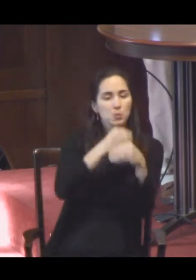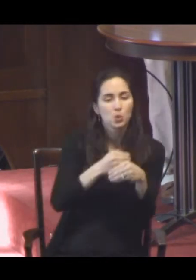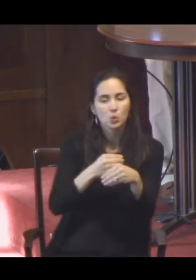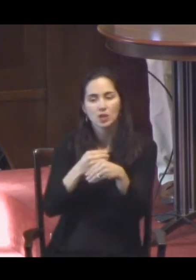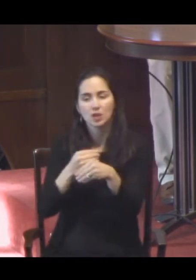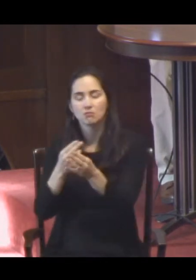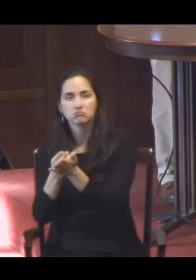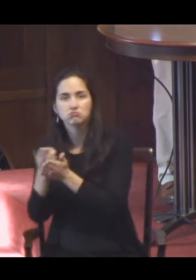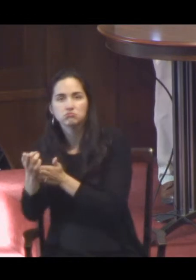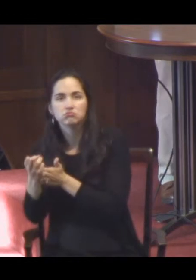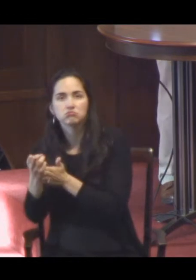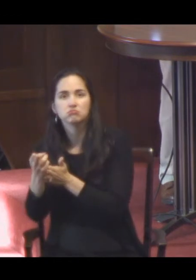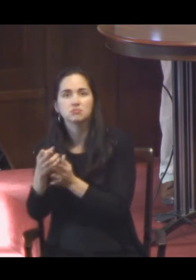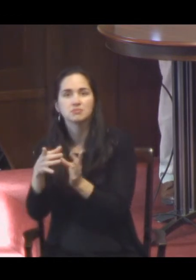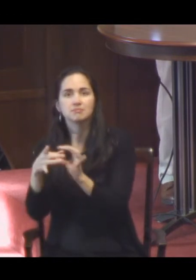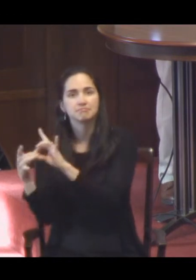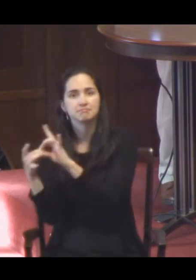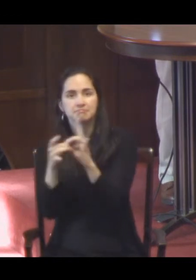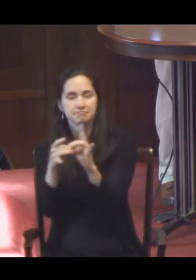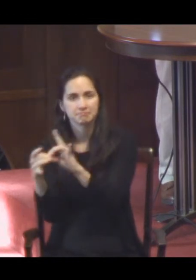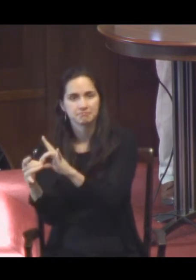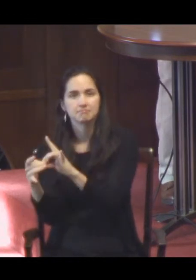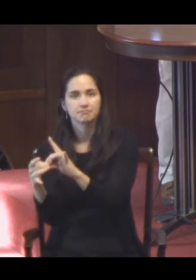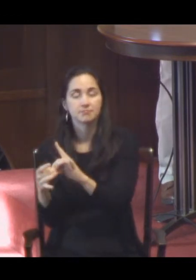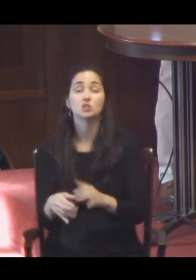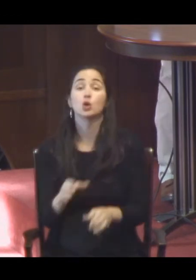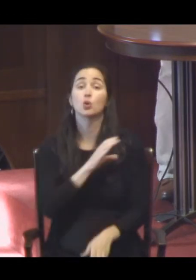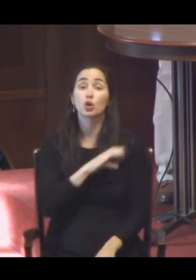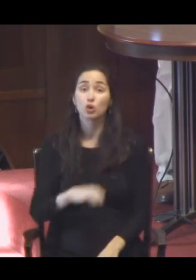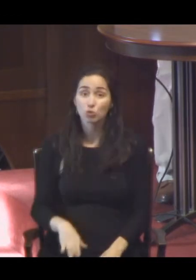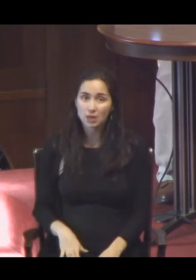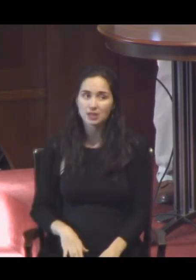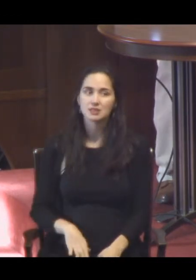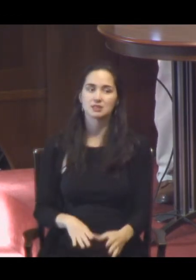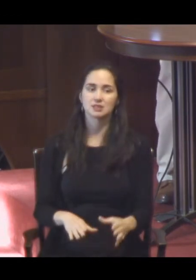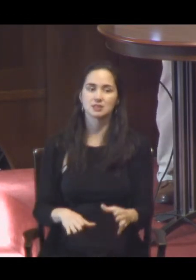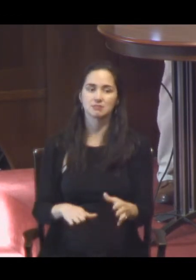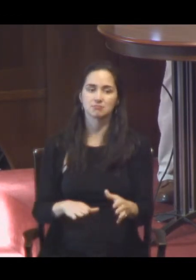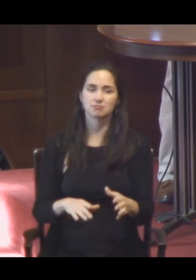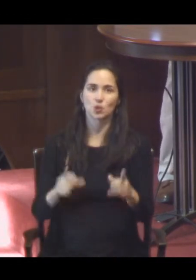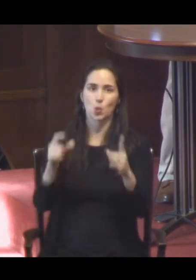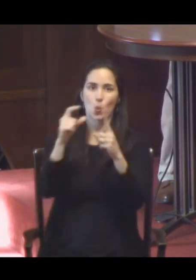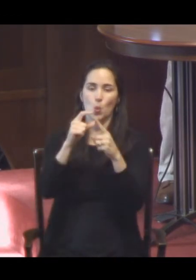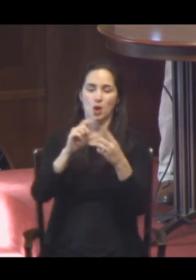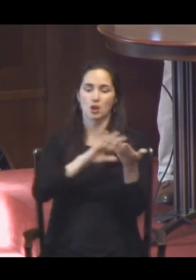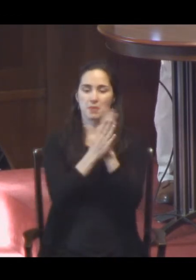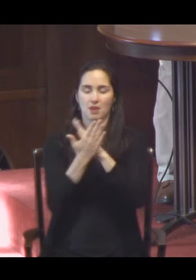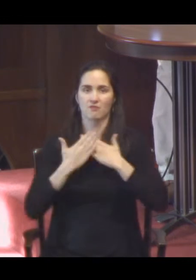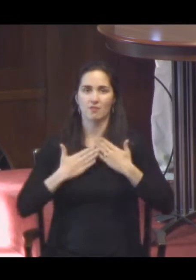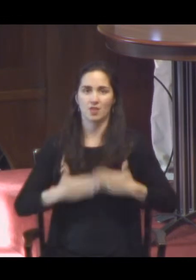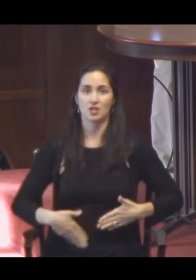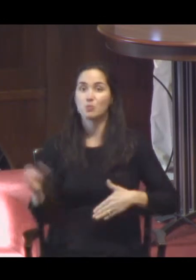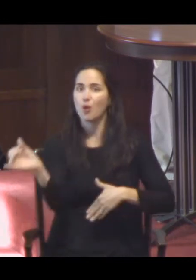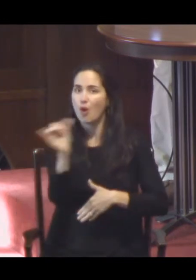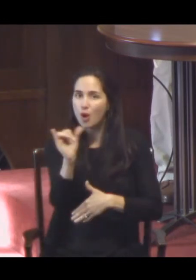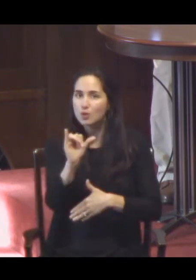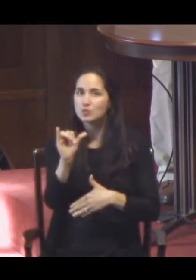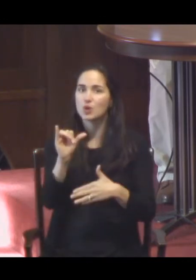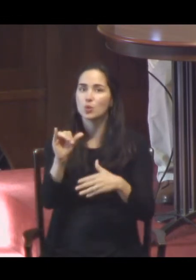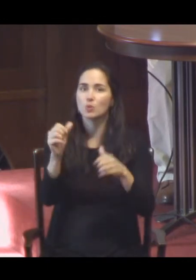yes, Christ is the word of God, he's the incarnate word of God, but he is also the image and the glory of God. So I